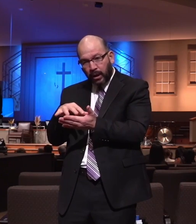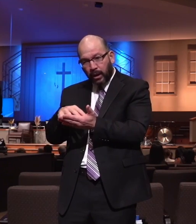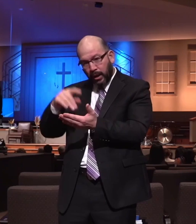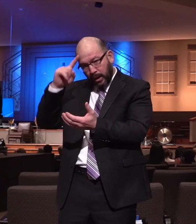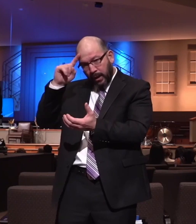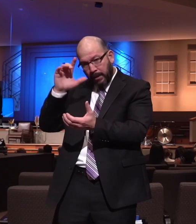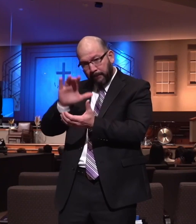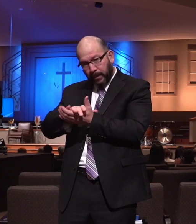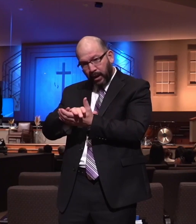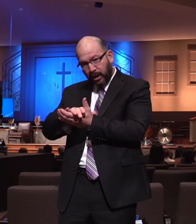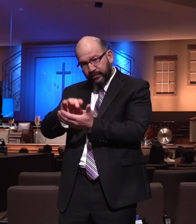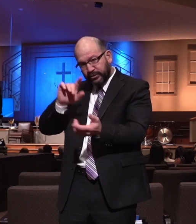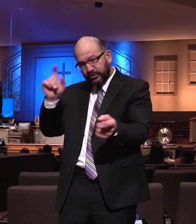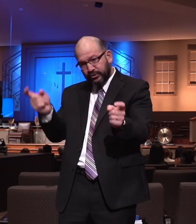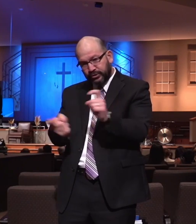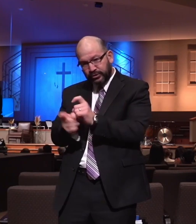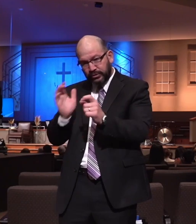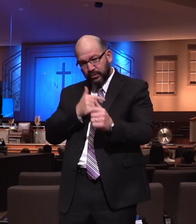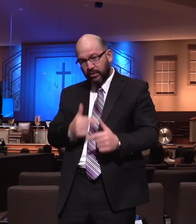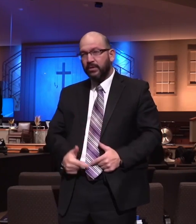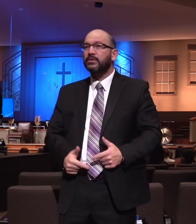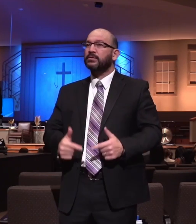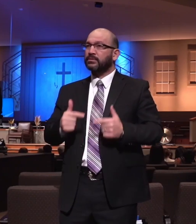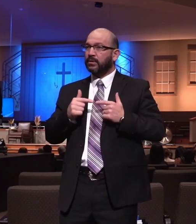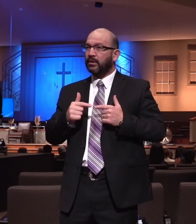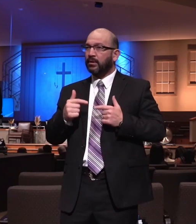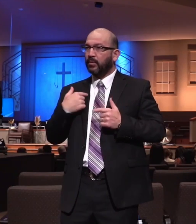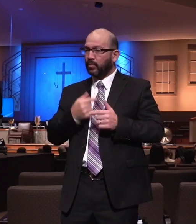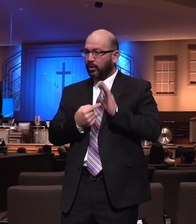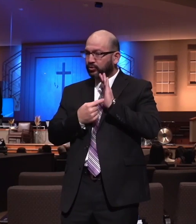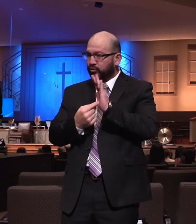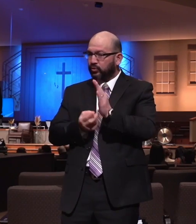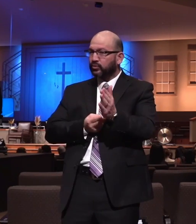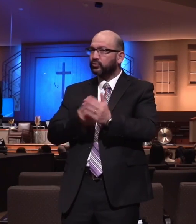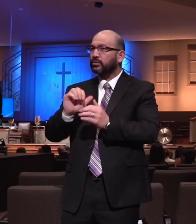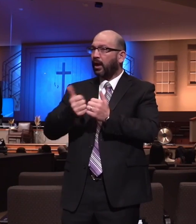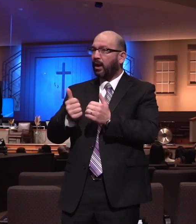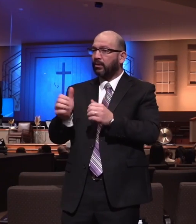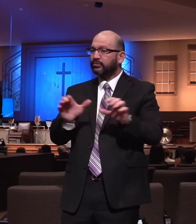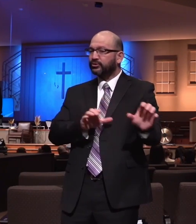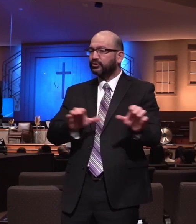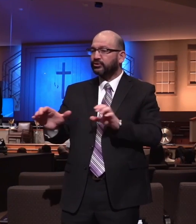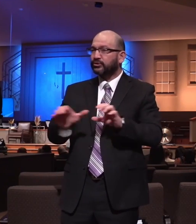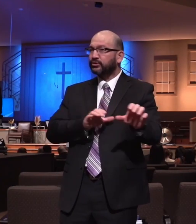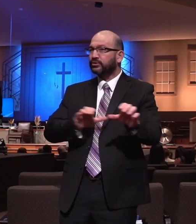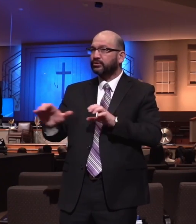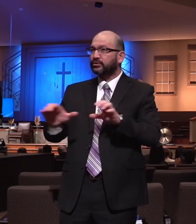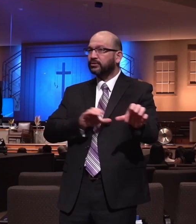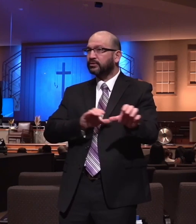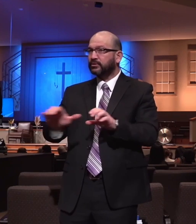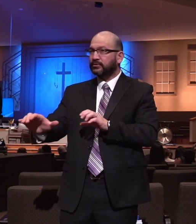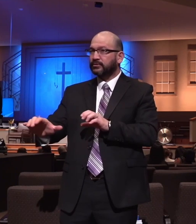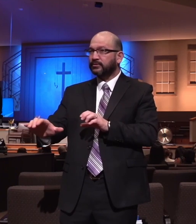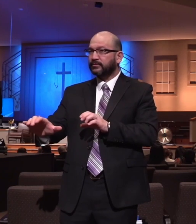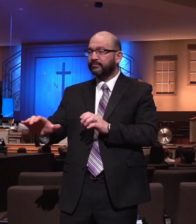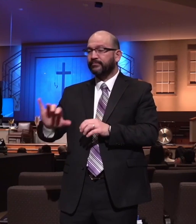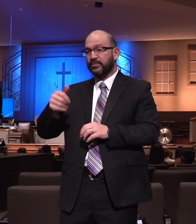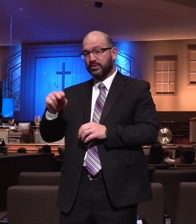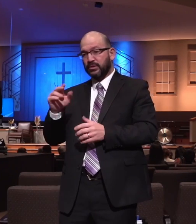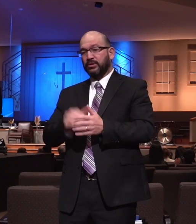It is not enough to know the truth. We must show it through our actions wherever we are. John 15, John